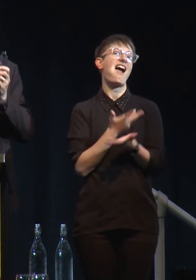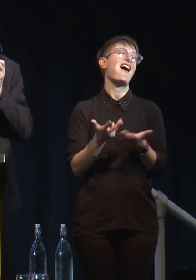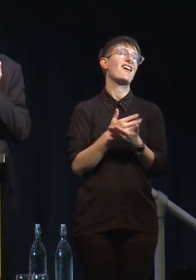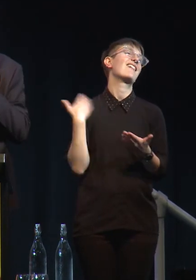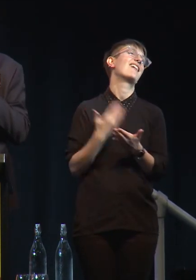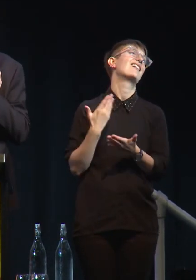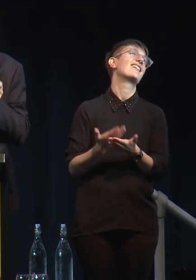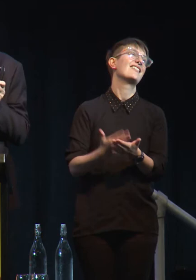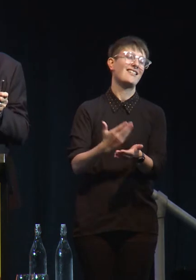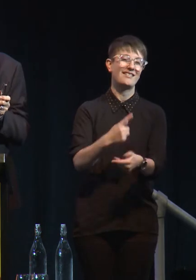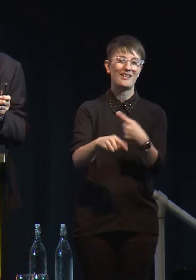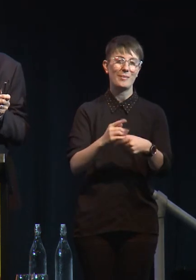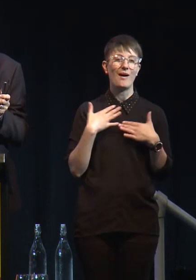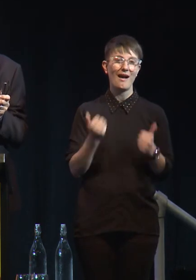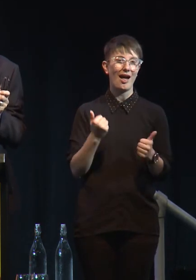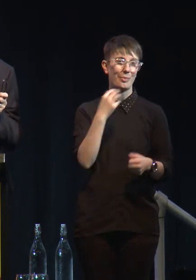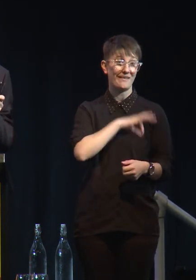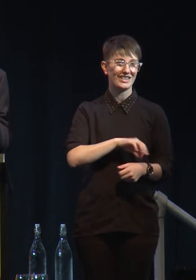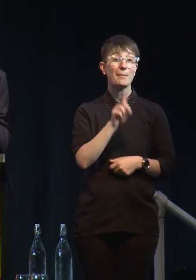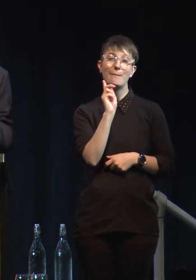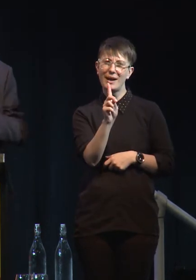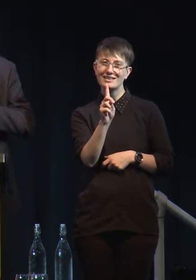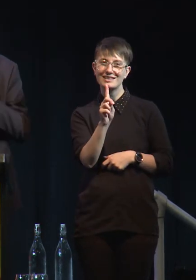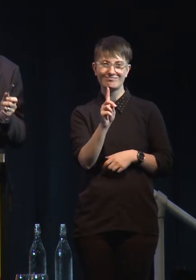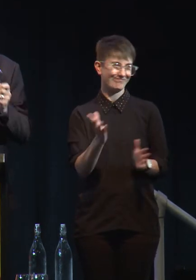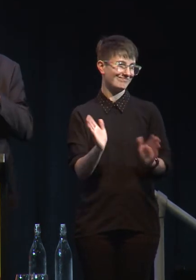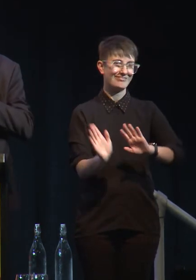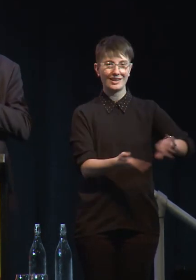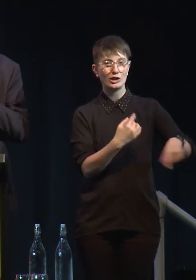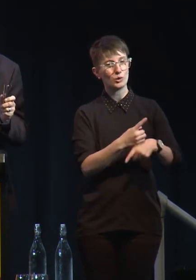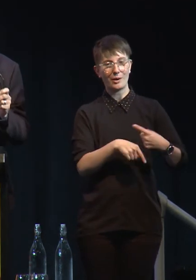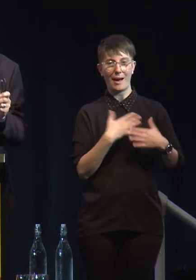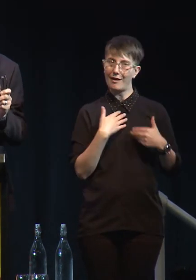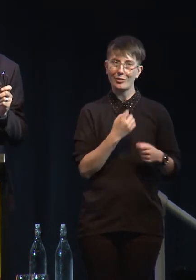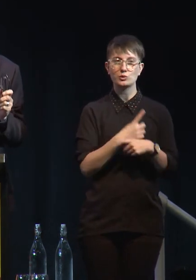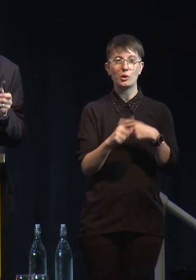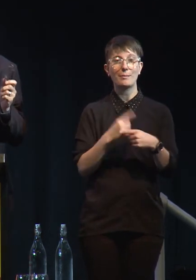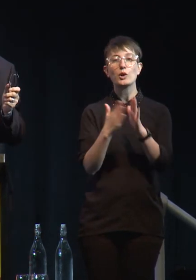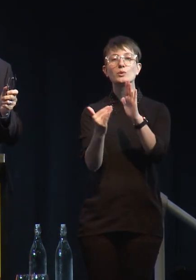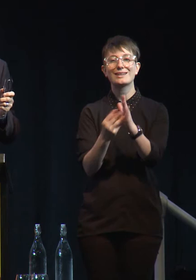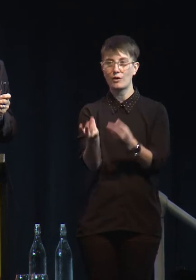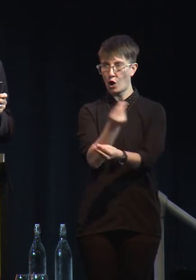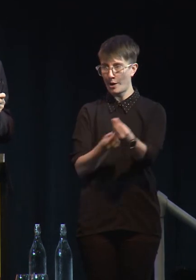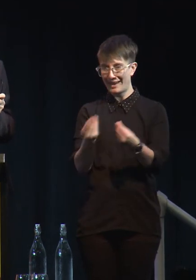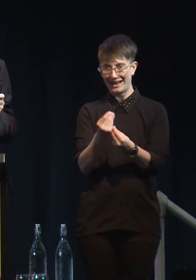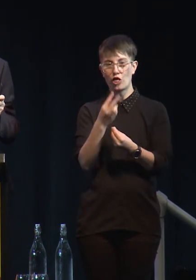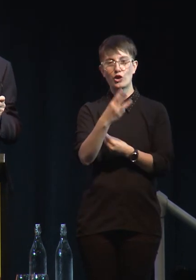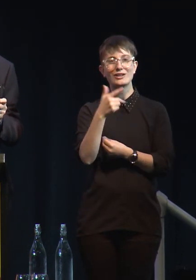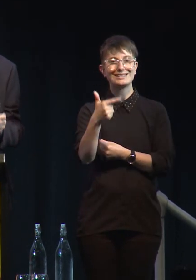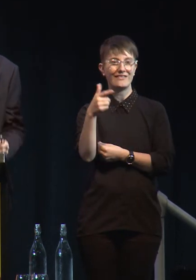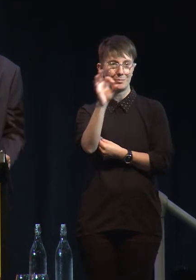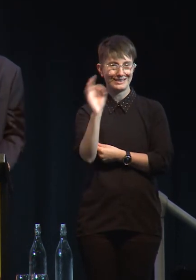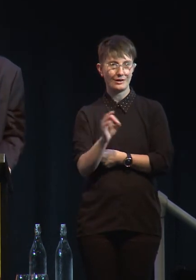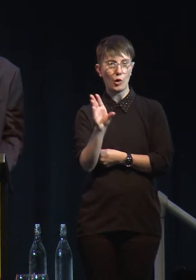benefits, but the question is how does that impact the NZ economy, which has a huge export, 37% of export is